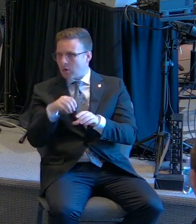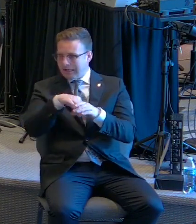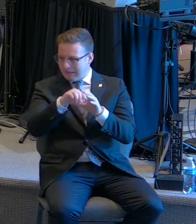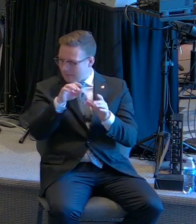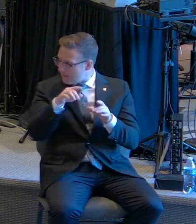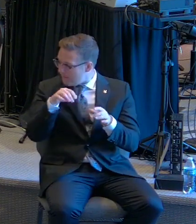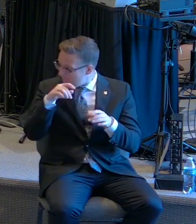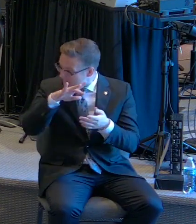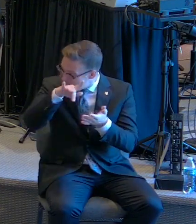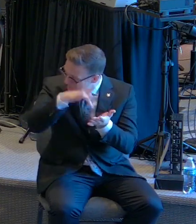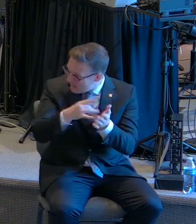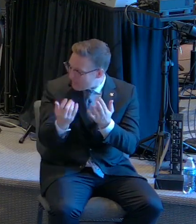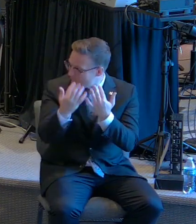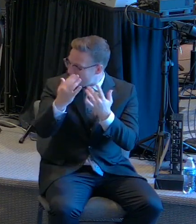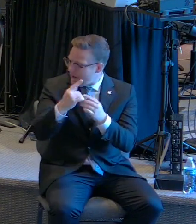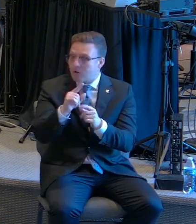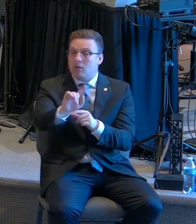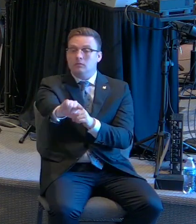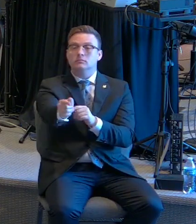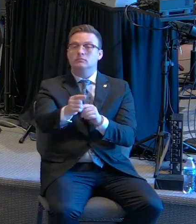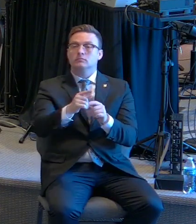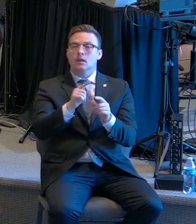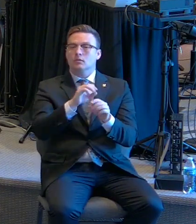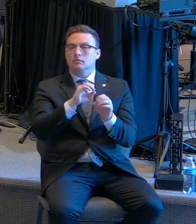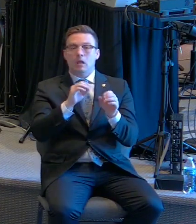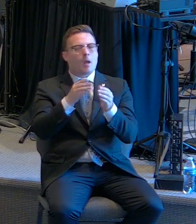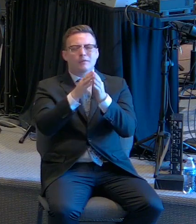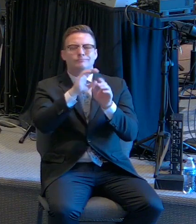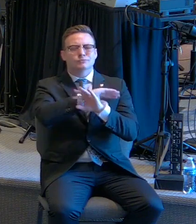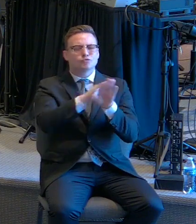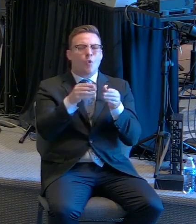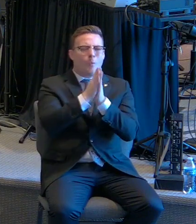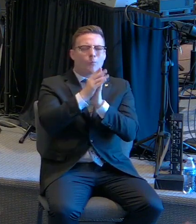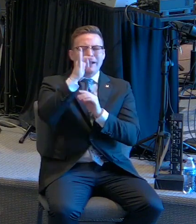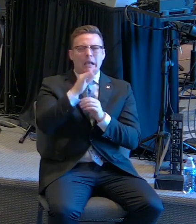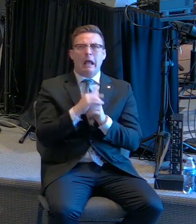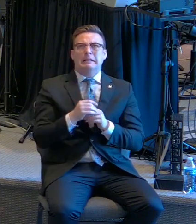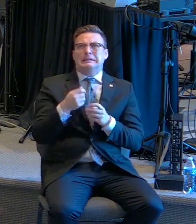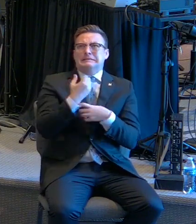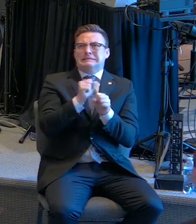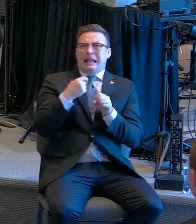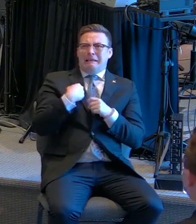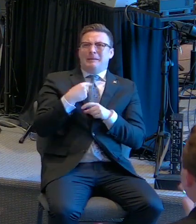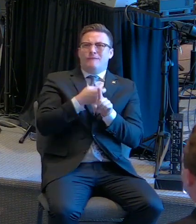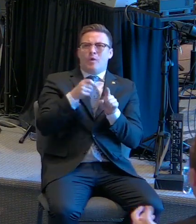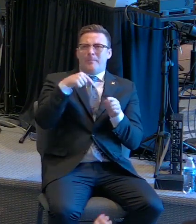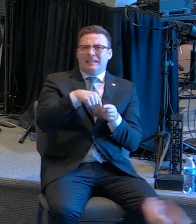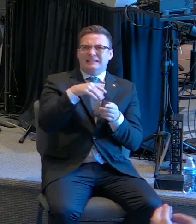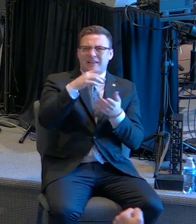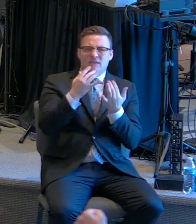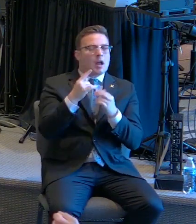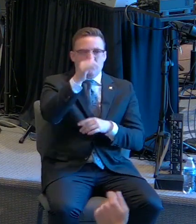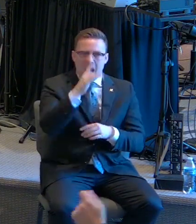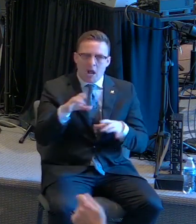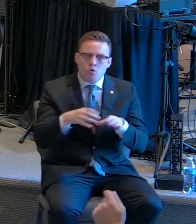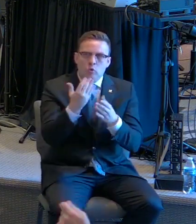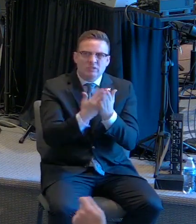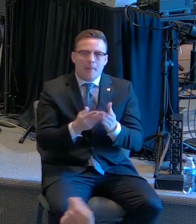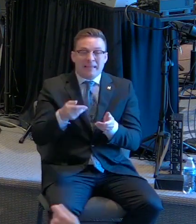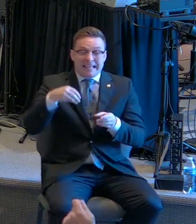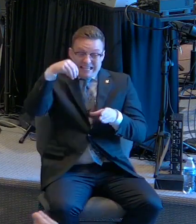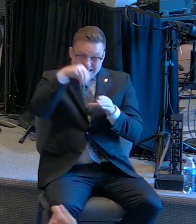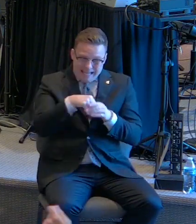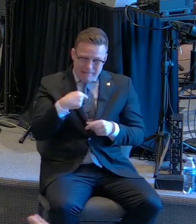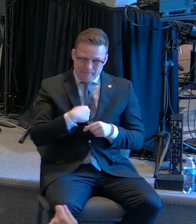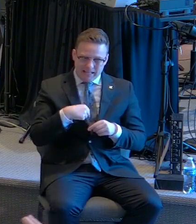in the fire. Don't pray your way out of the fire. Pray that God does something with the fire. Pray that God does something through